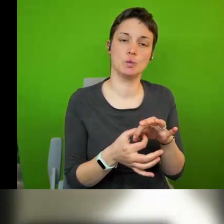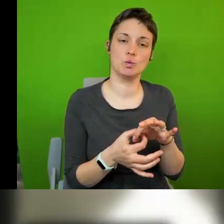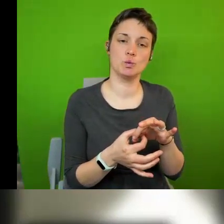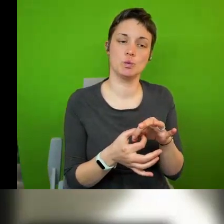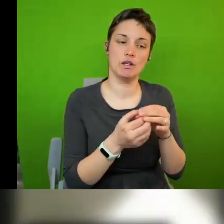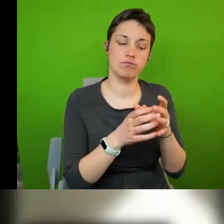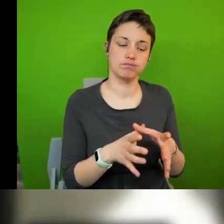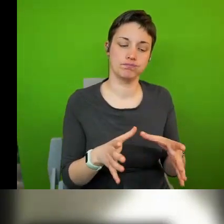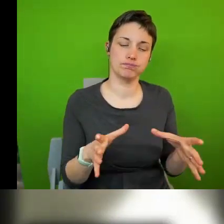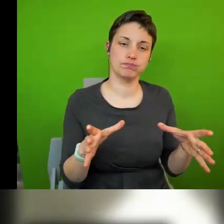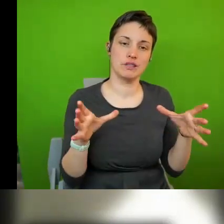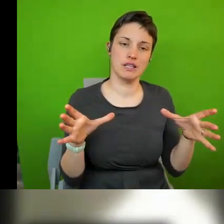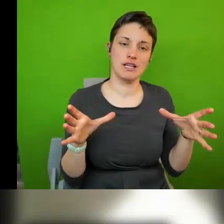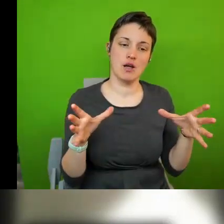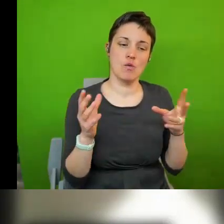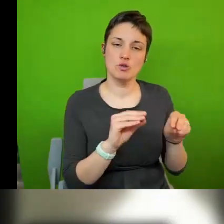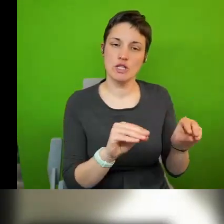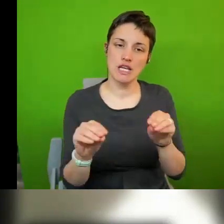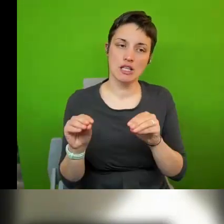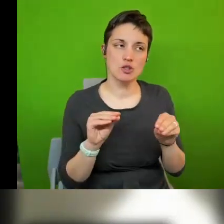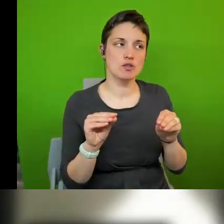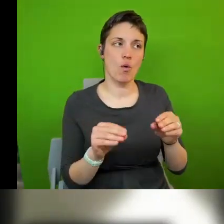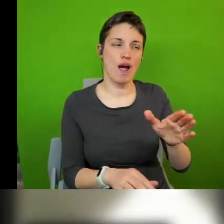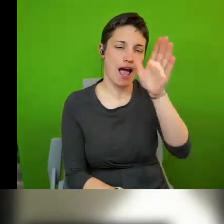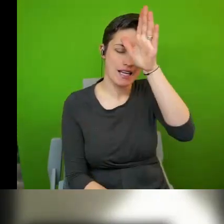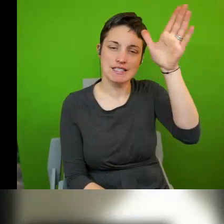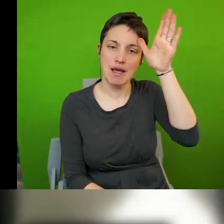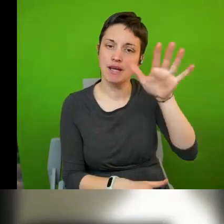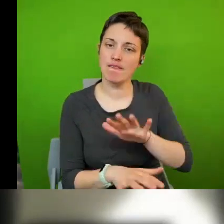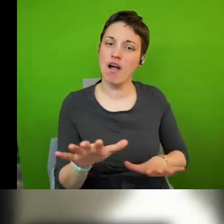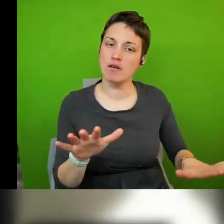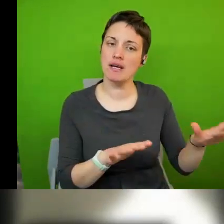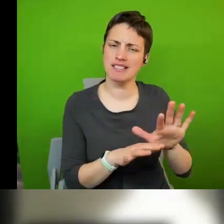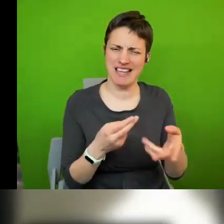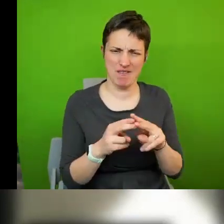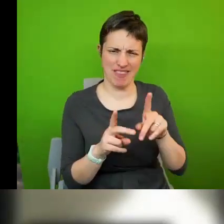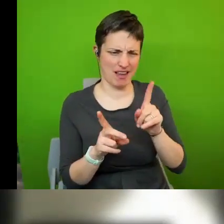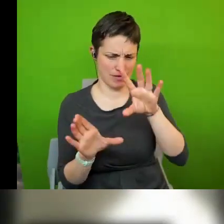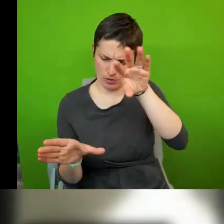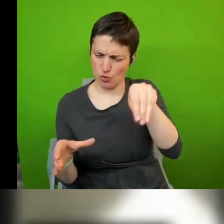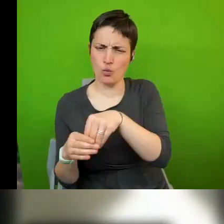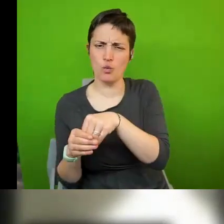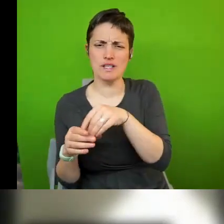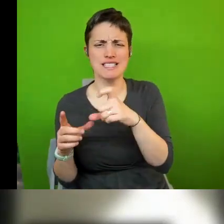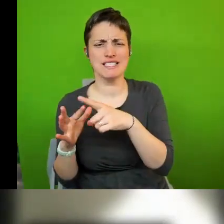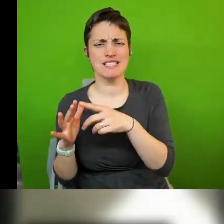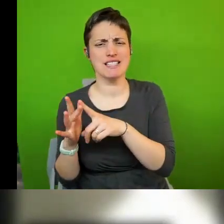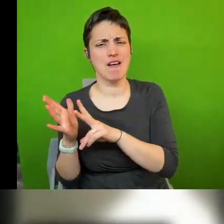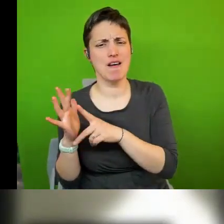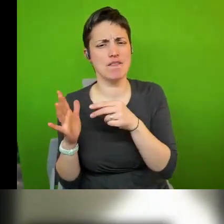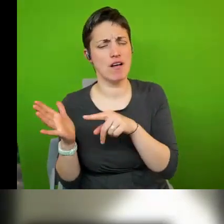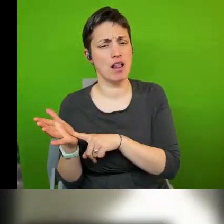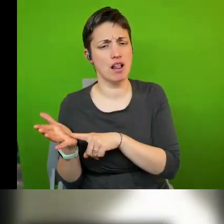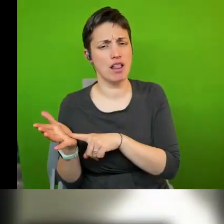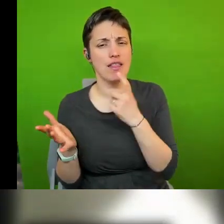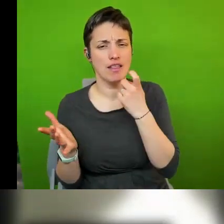the broadest sense an educational or academic environment if you would count that as civil society and i think your work and guards are good examples